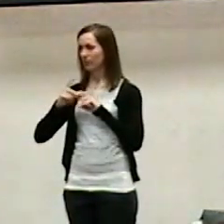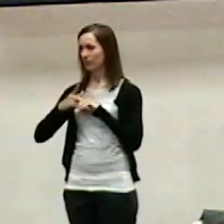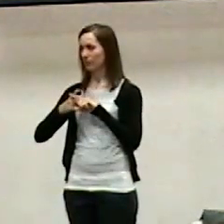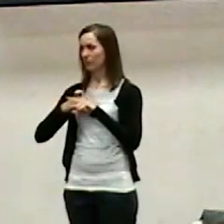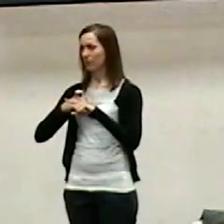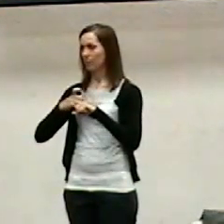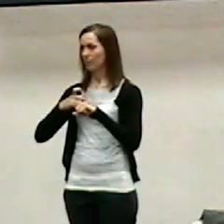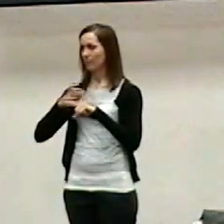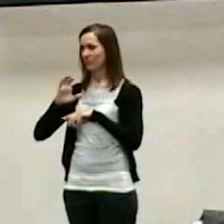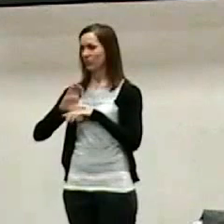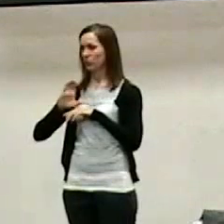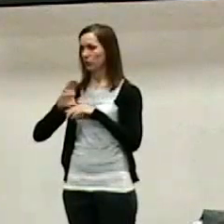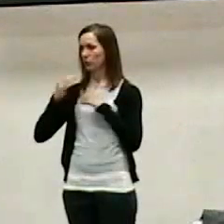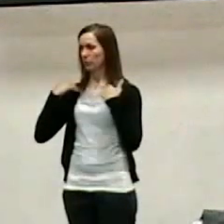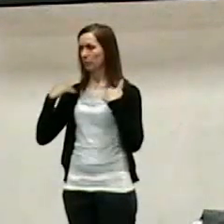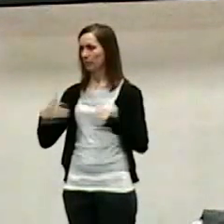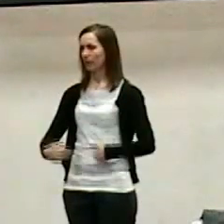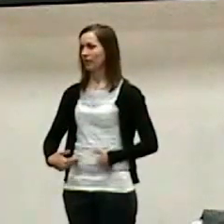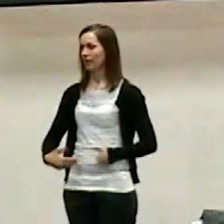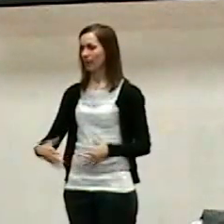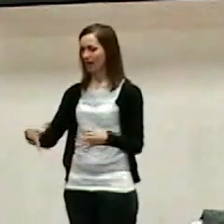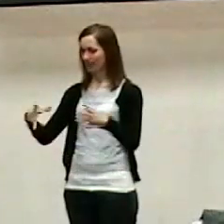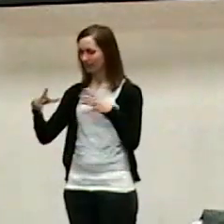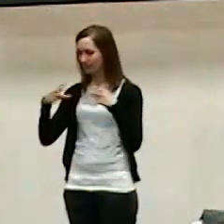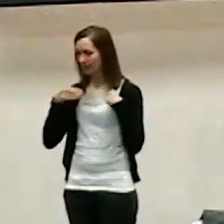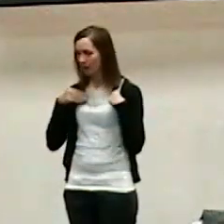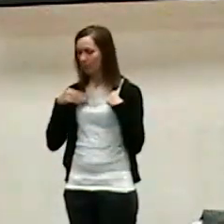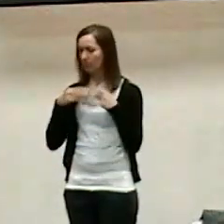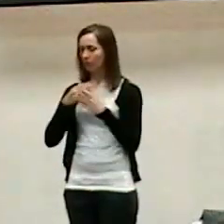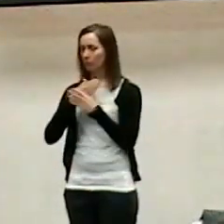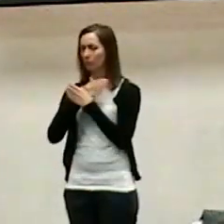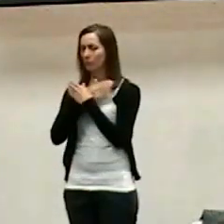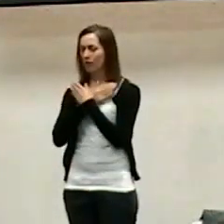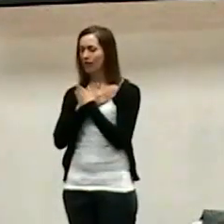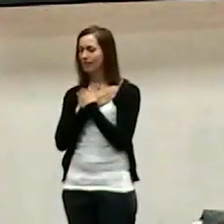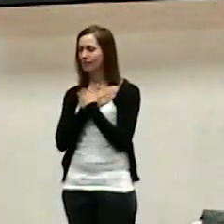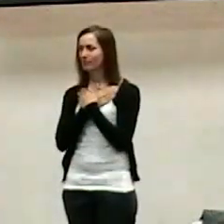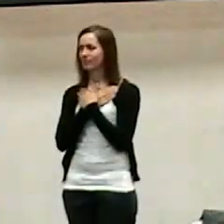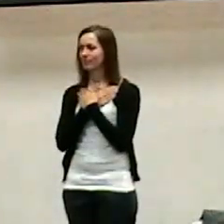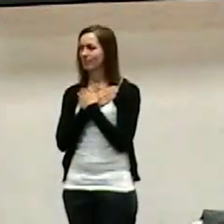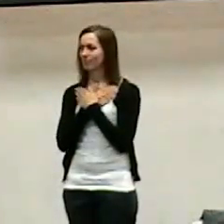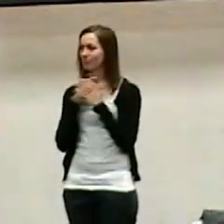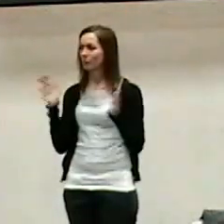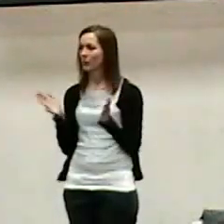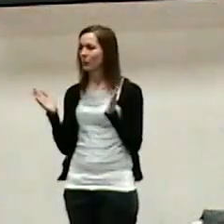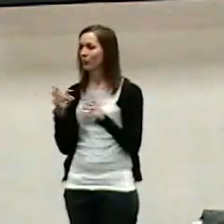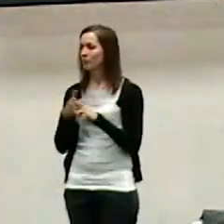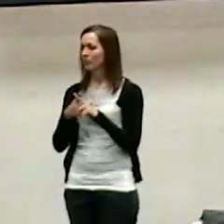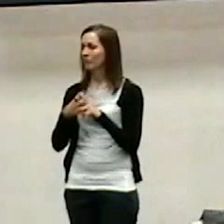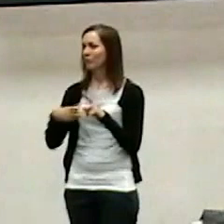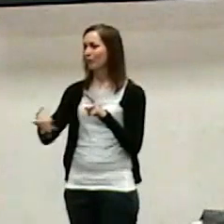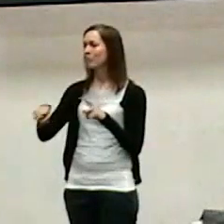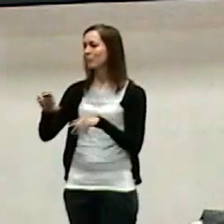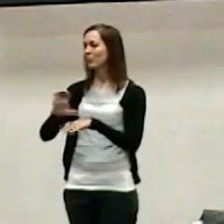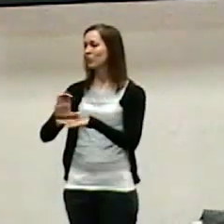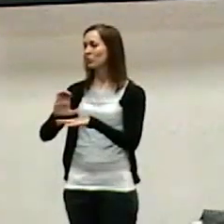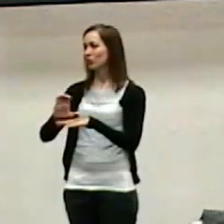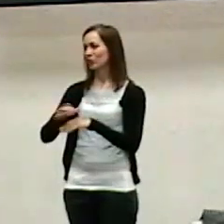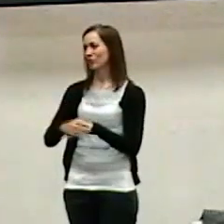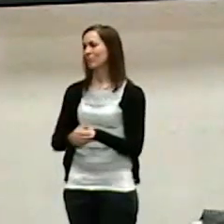To accept the gift that comes of rest and renewal. God's real creative with how He gives us rest and renewal.